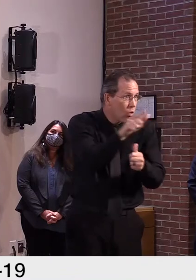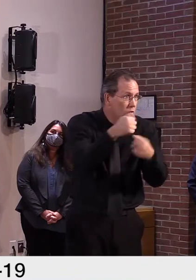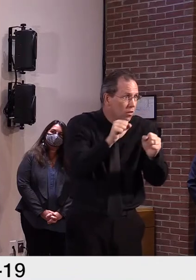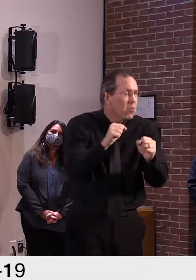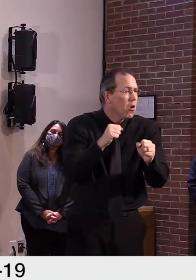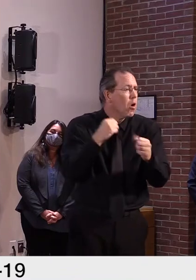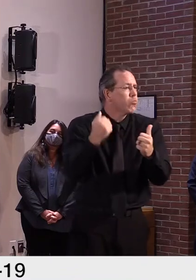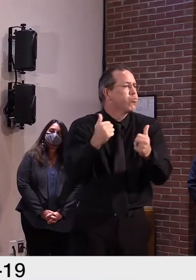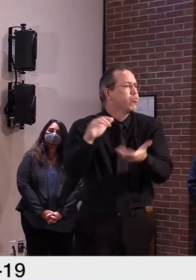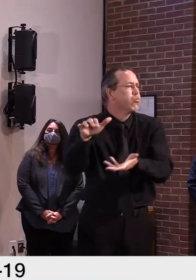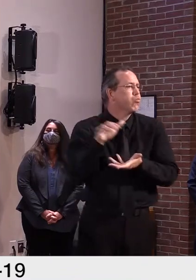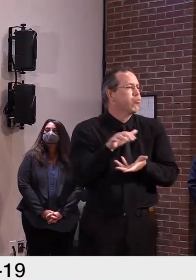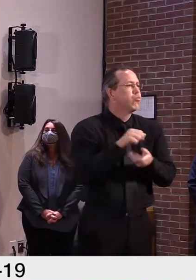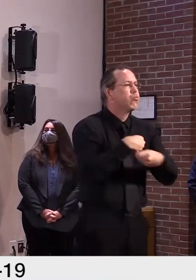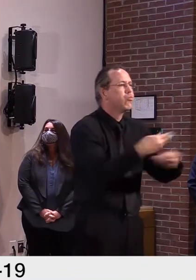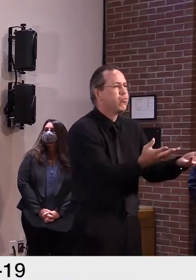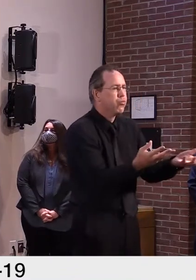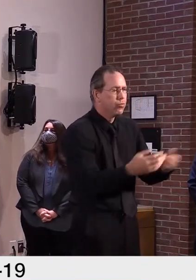I'll turn it back to the governor.